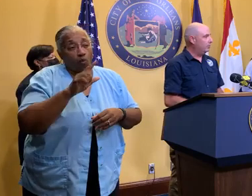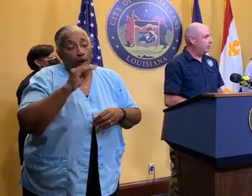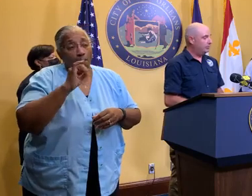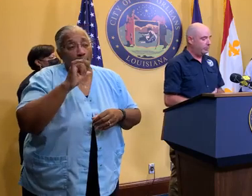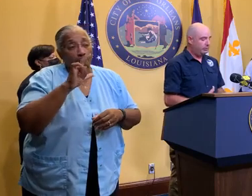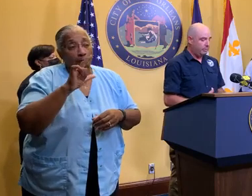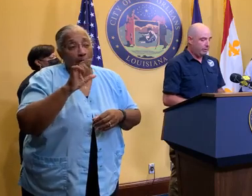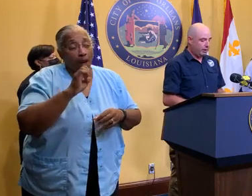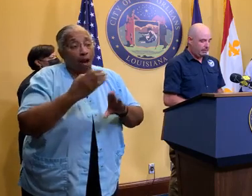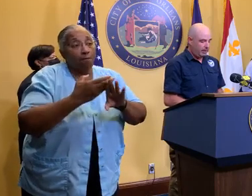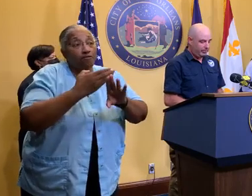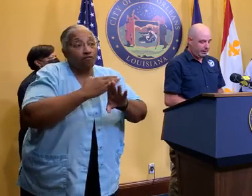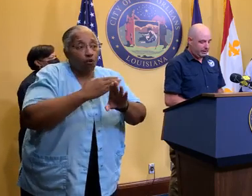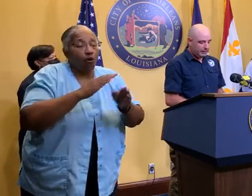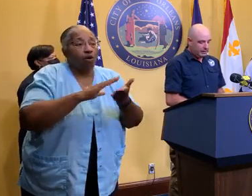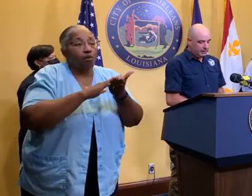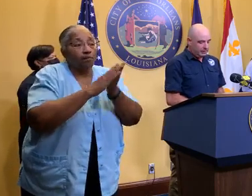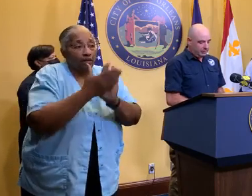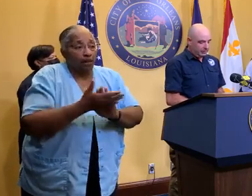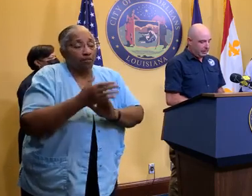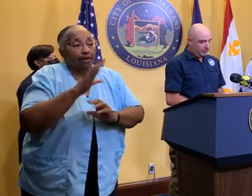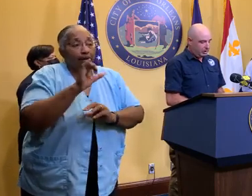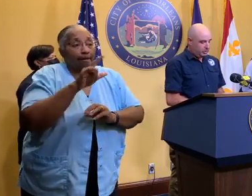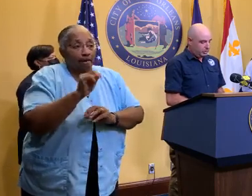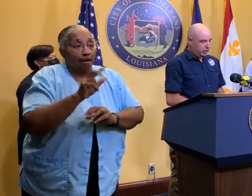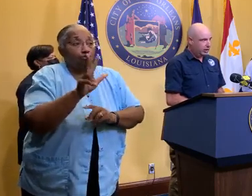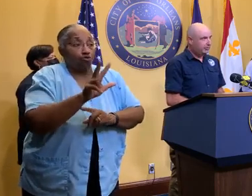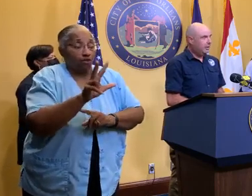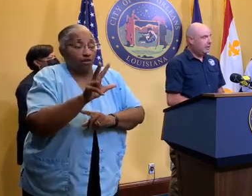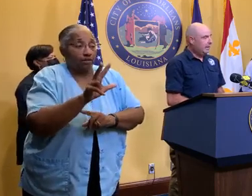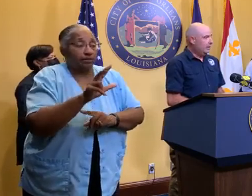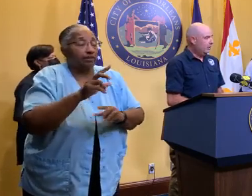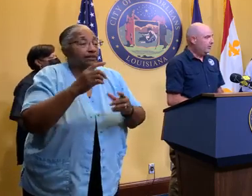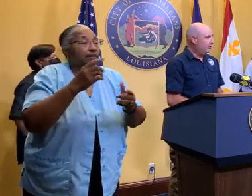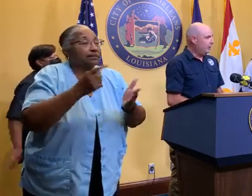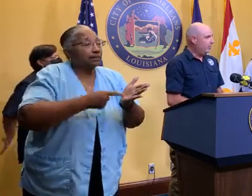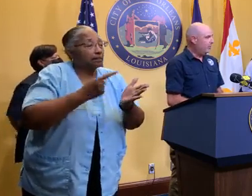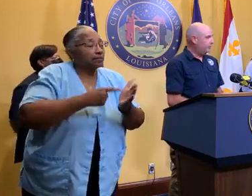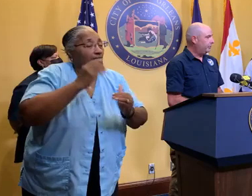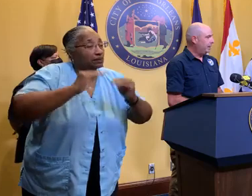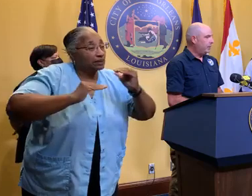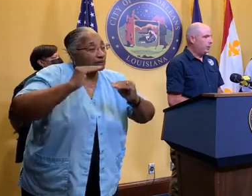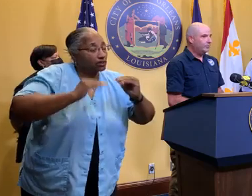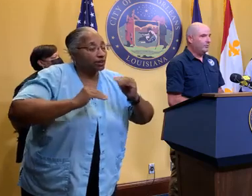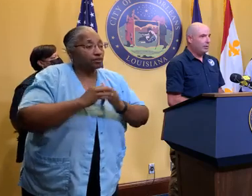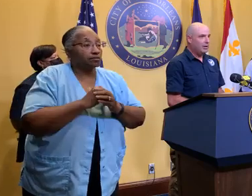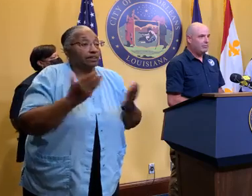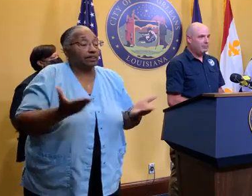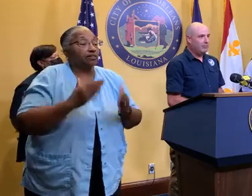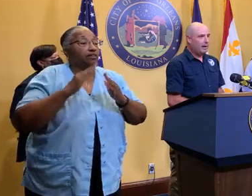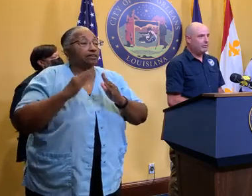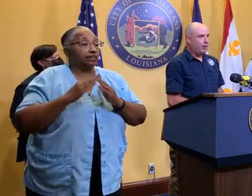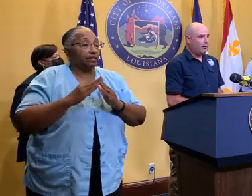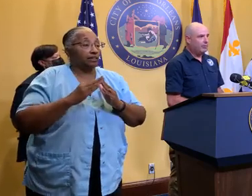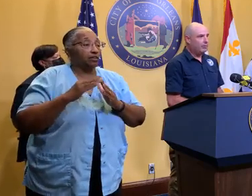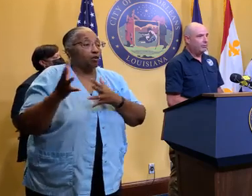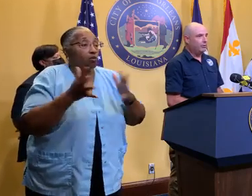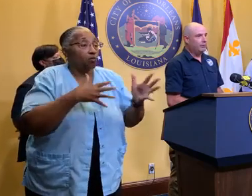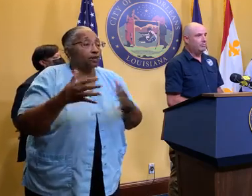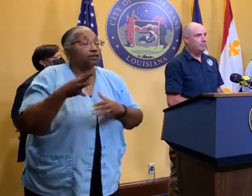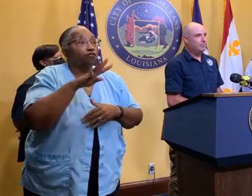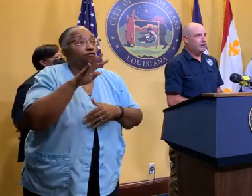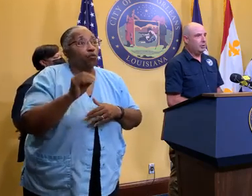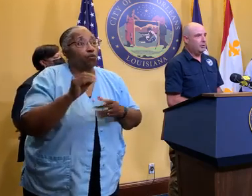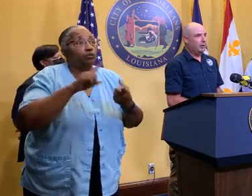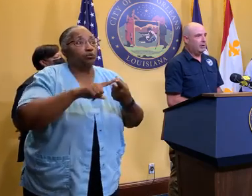Category 3. So we'll see where they come out with that. Sometimes they do adjust. Here in the city, we saw sustained winds at 40 to 50 miles an hour for,